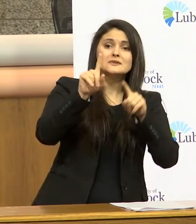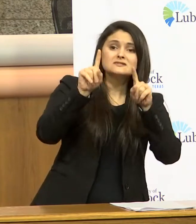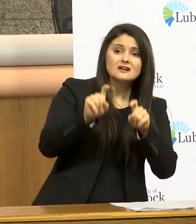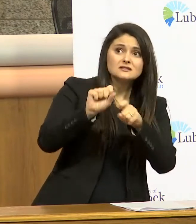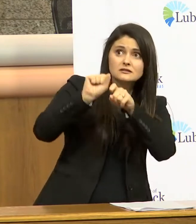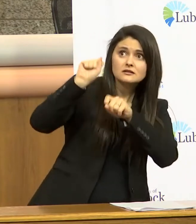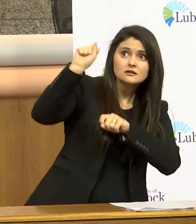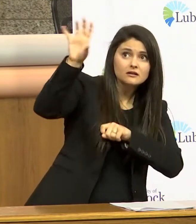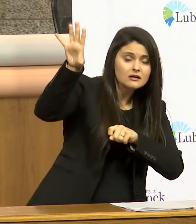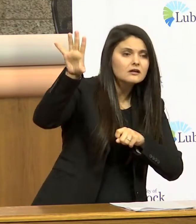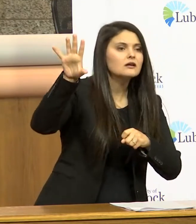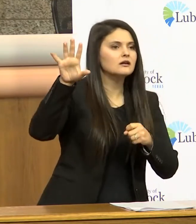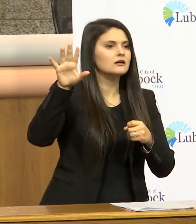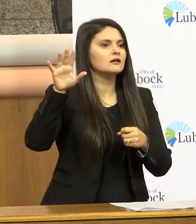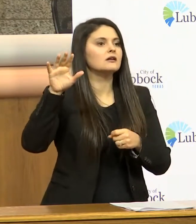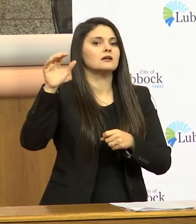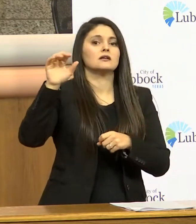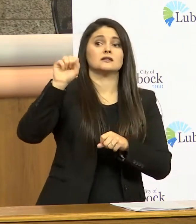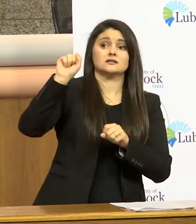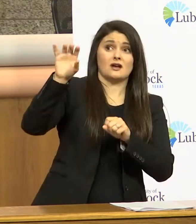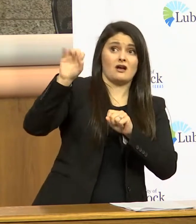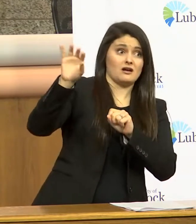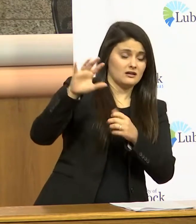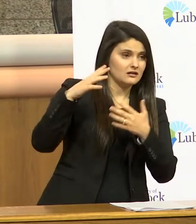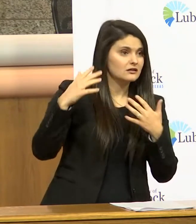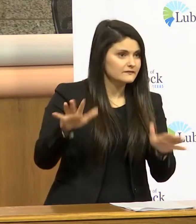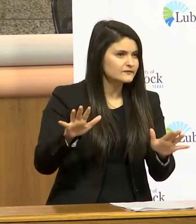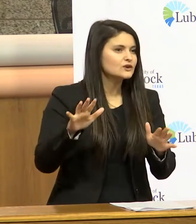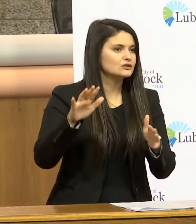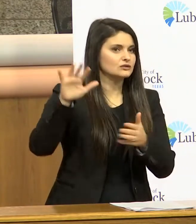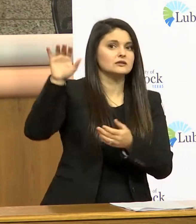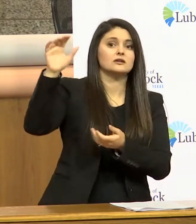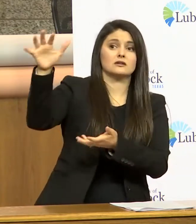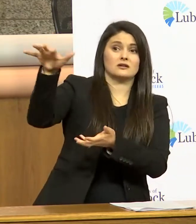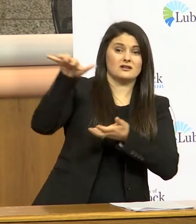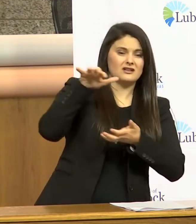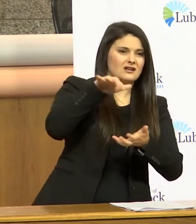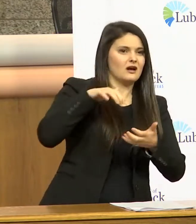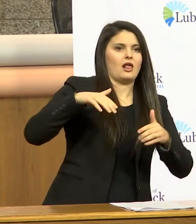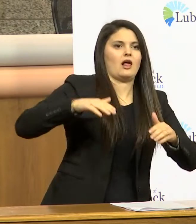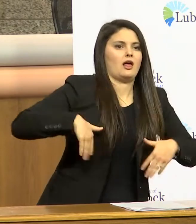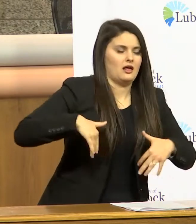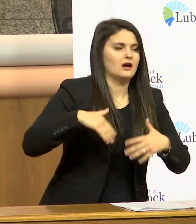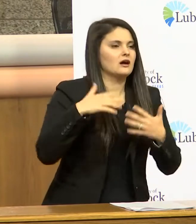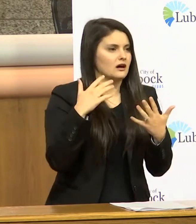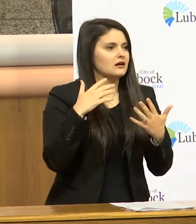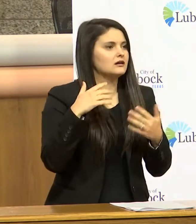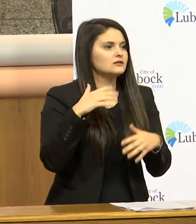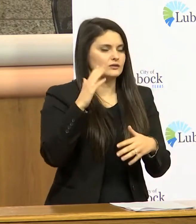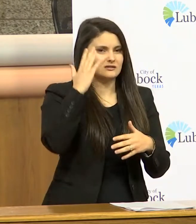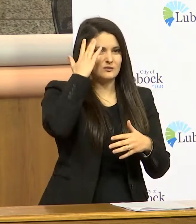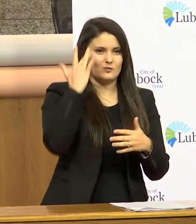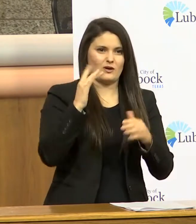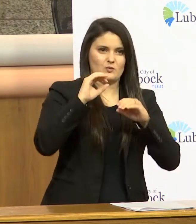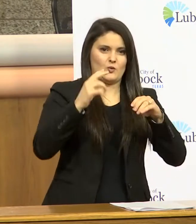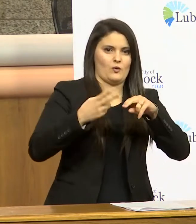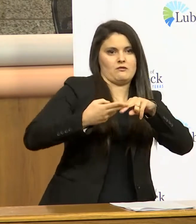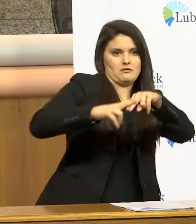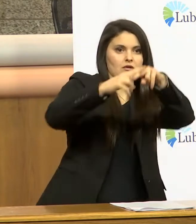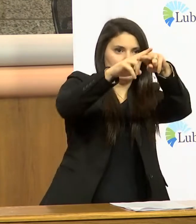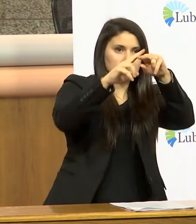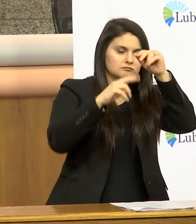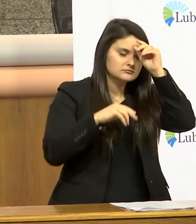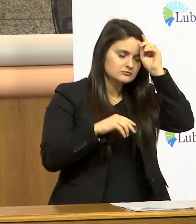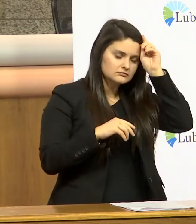when specimens get shipped to the laboratory and shipped to Austin or shipped to our LRN we didn't expect to get any case